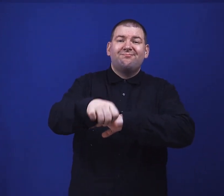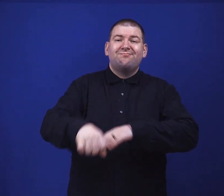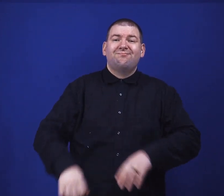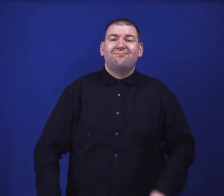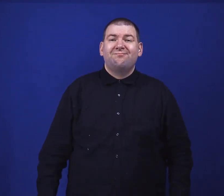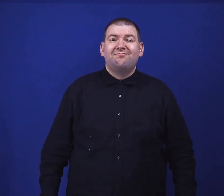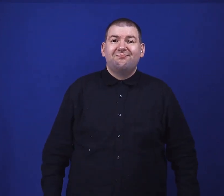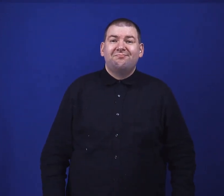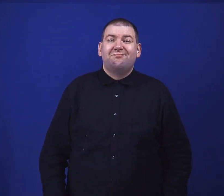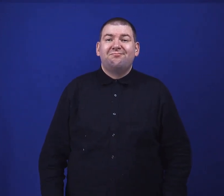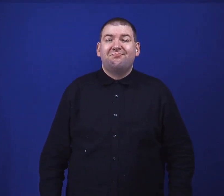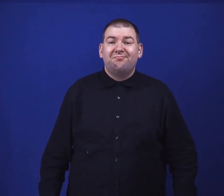overcome